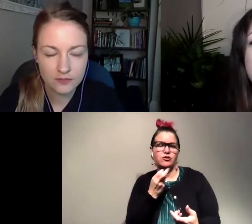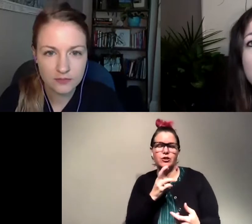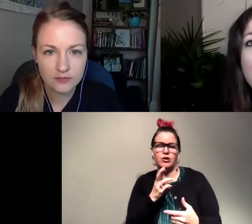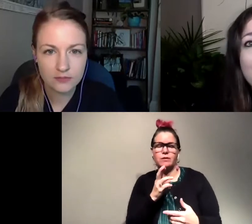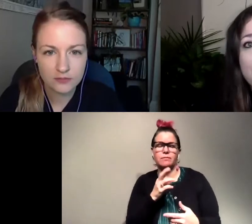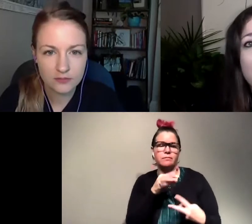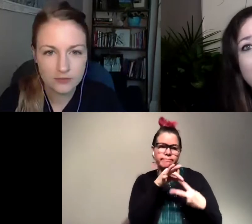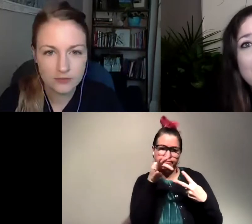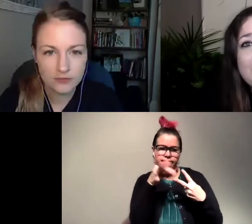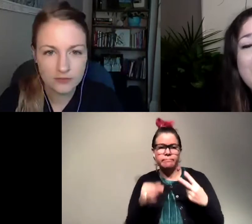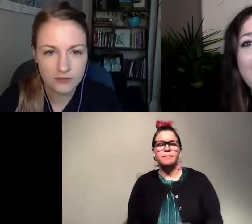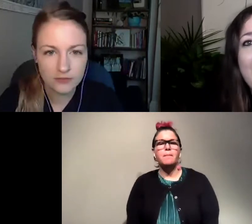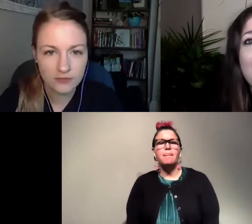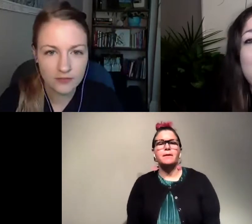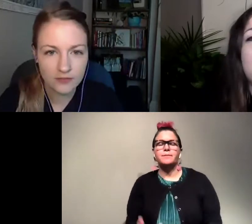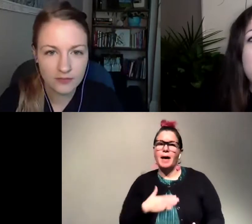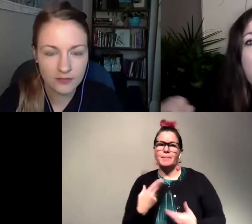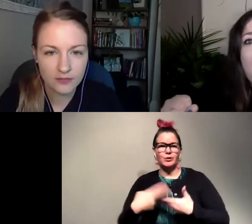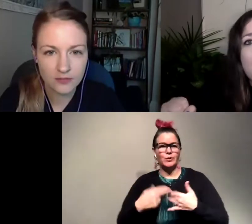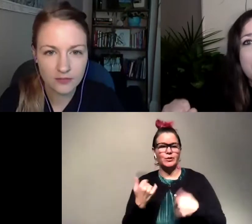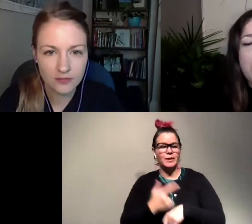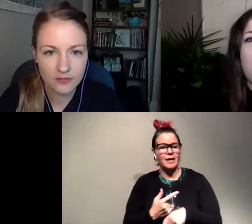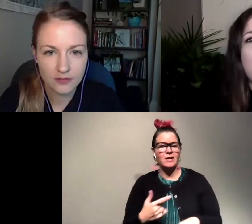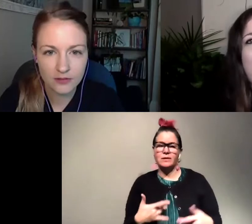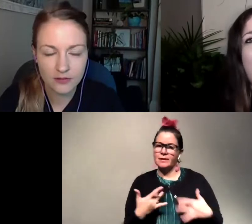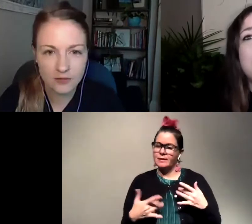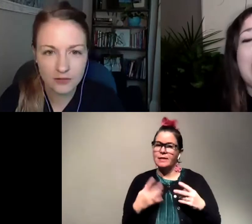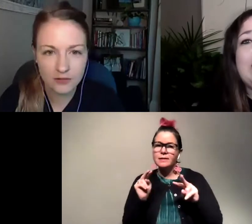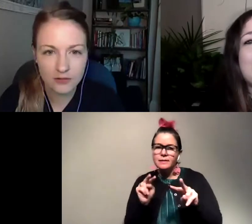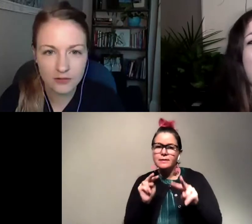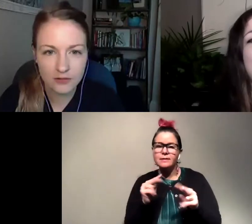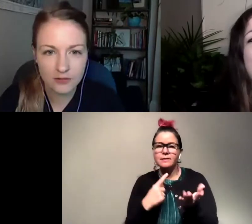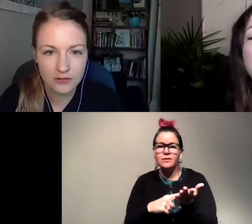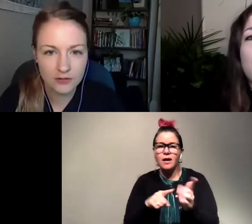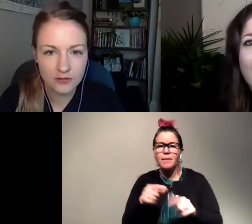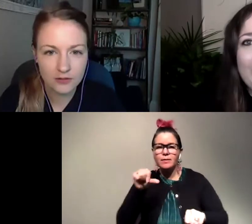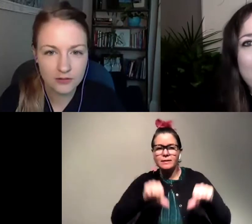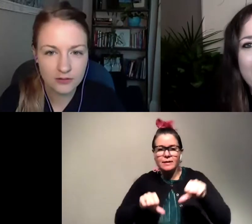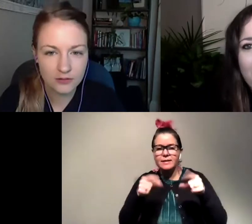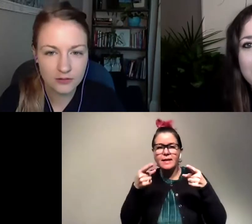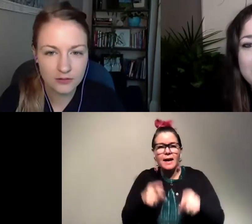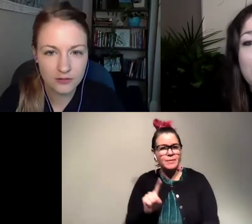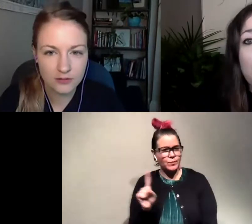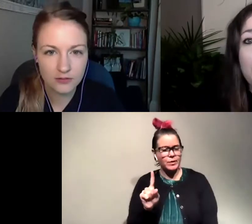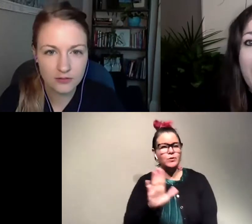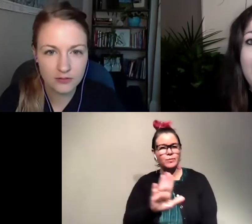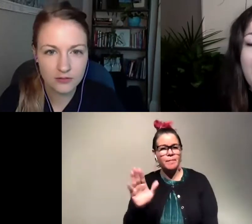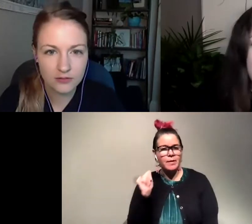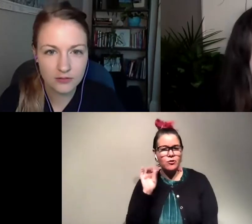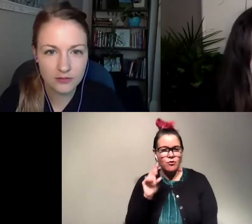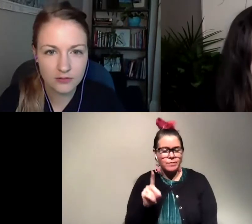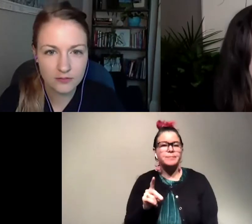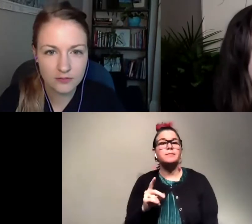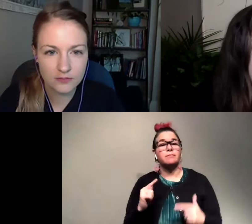We're so glad that you're all here with us today and we are super pumped to talk about science happening right in our backyards. So with that